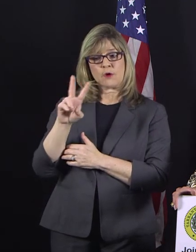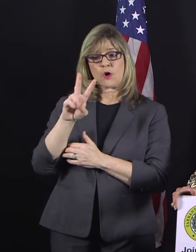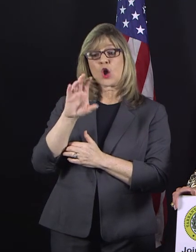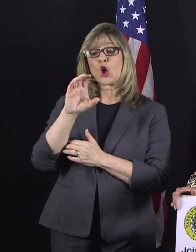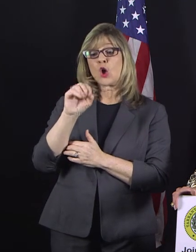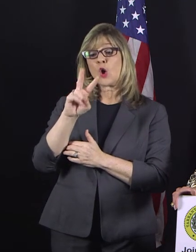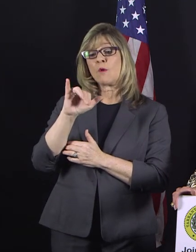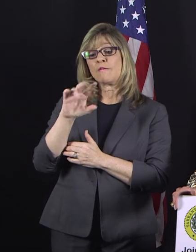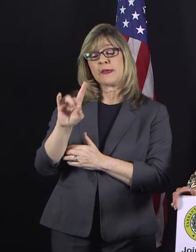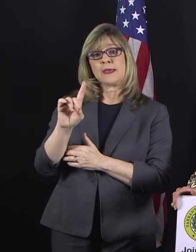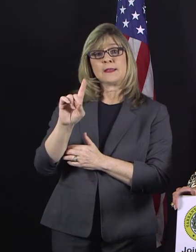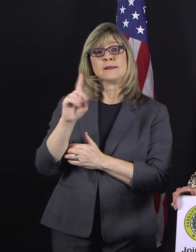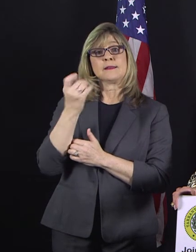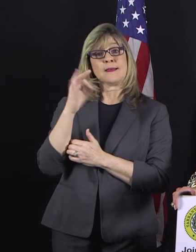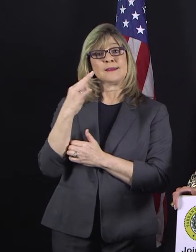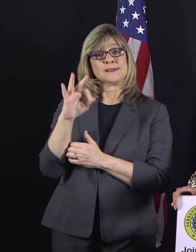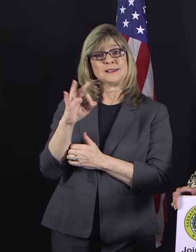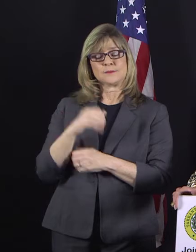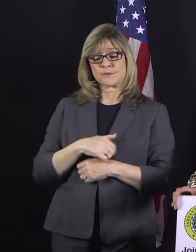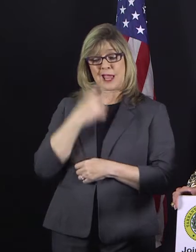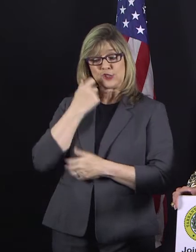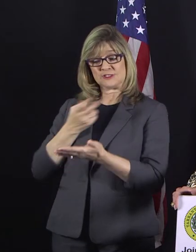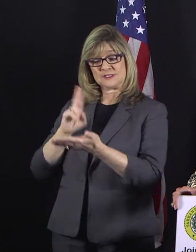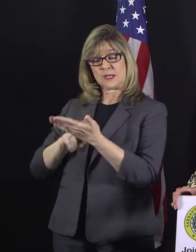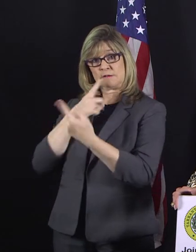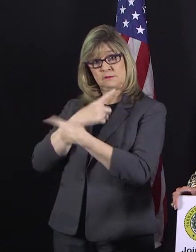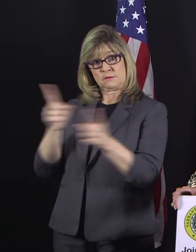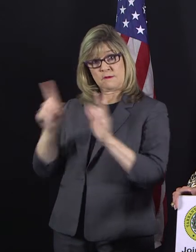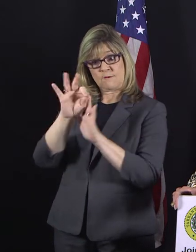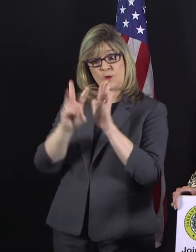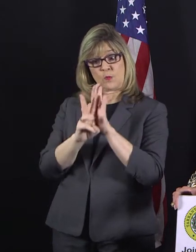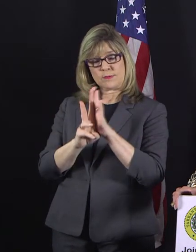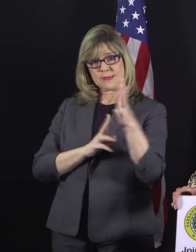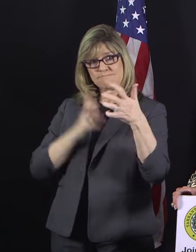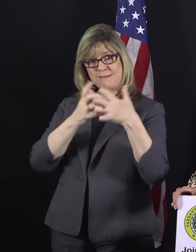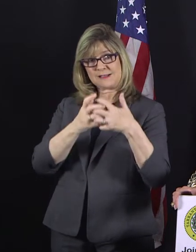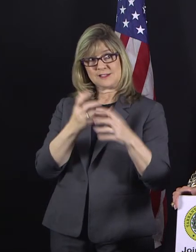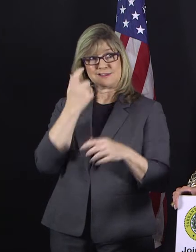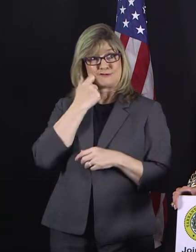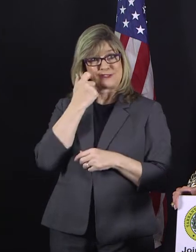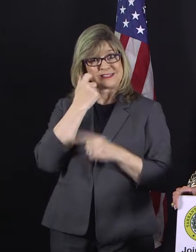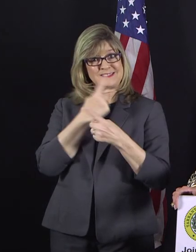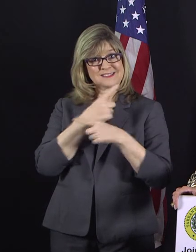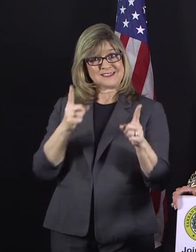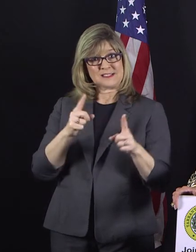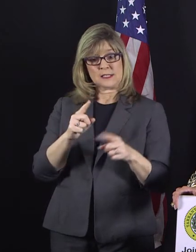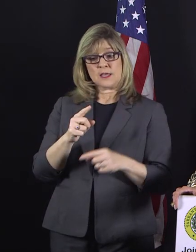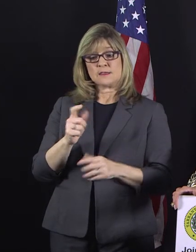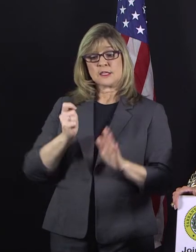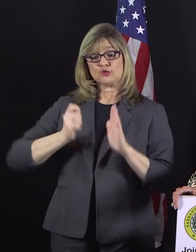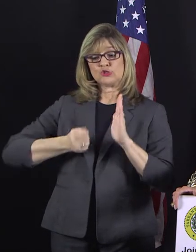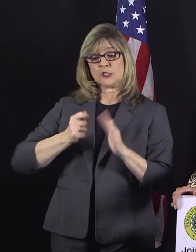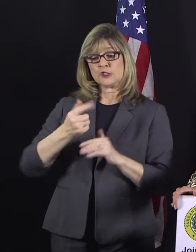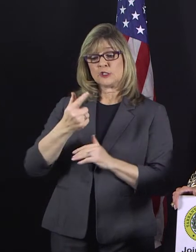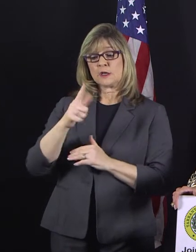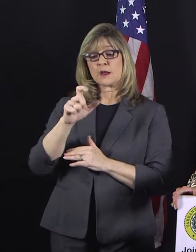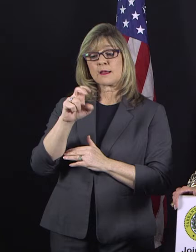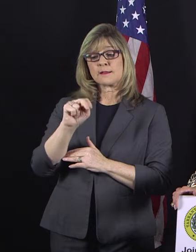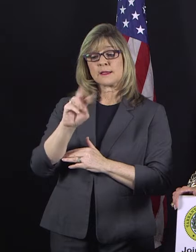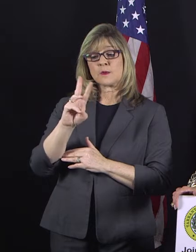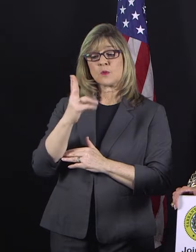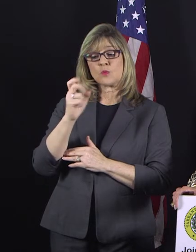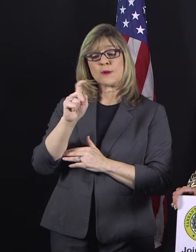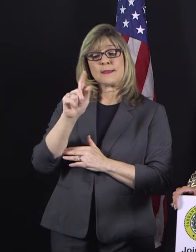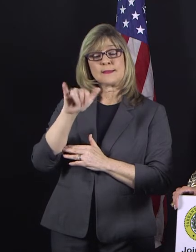for the city of Fort Worth that matches the most recent declaration that Judge Glenn Whitley and the Commissioner's Court have